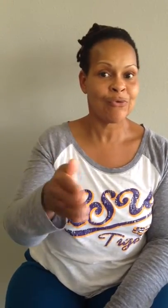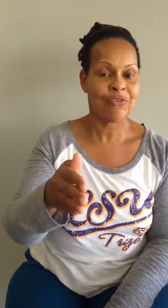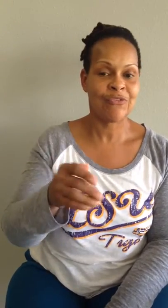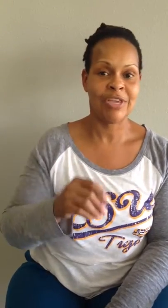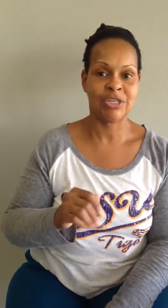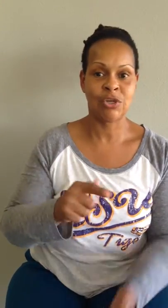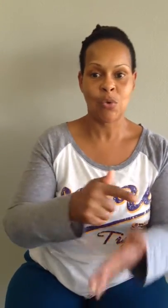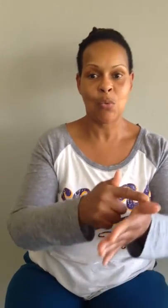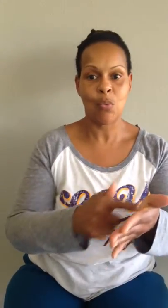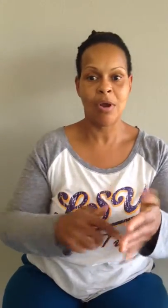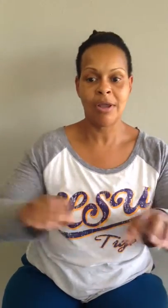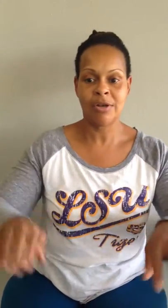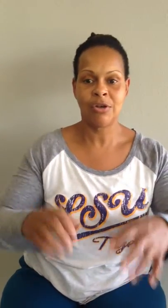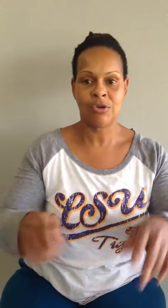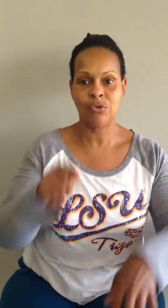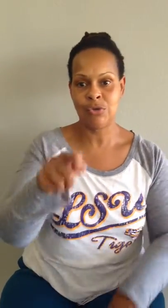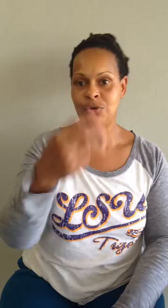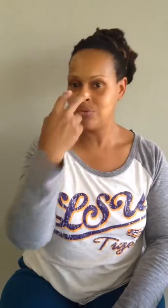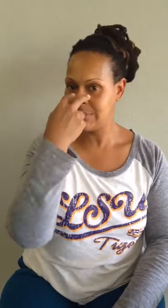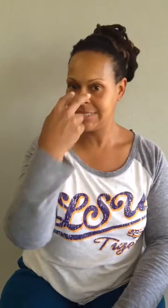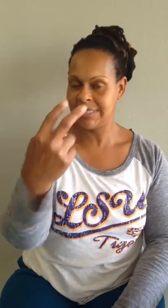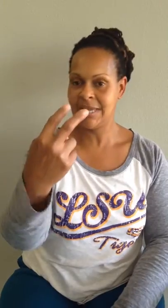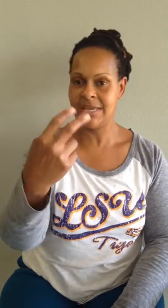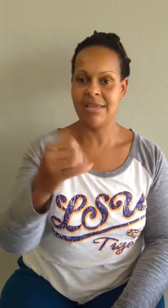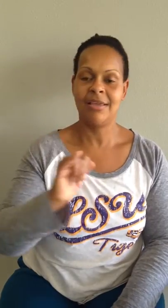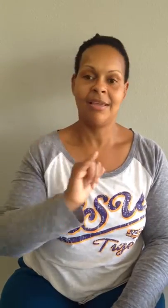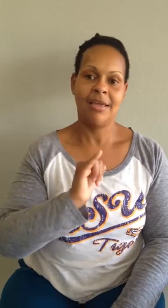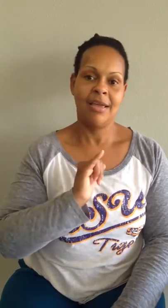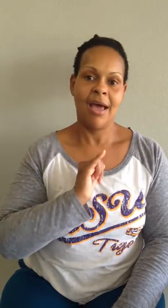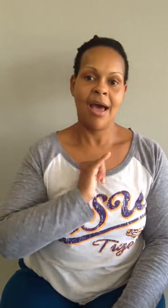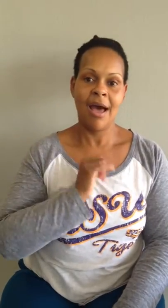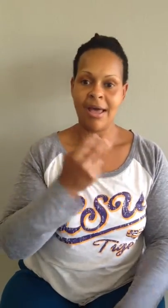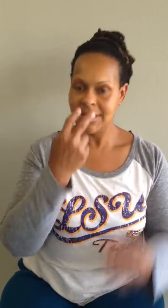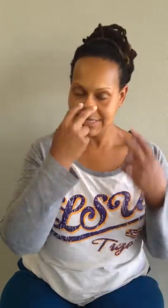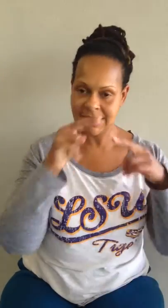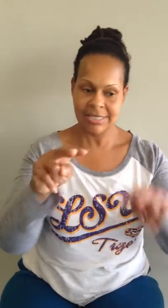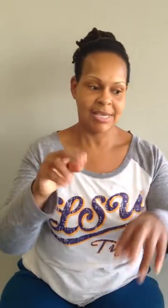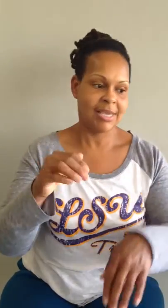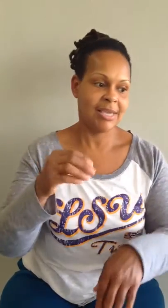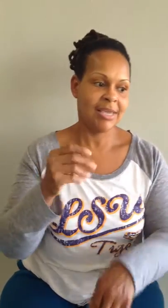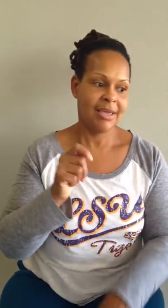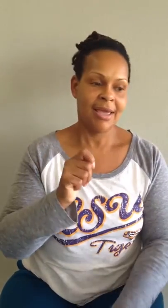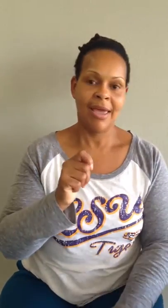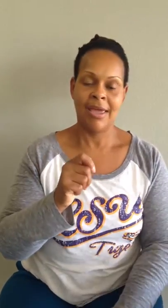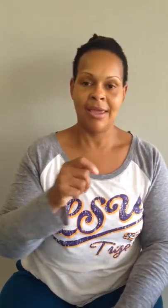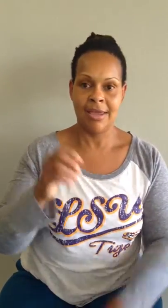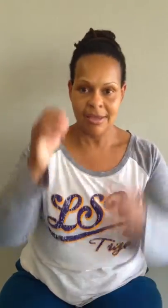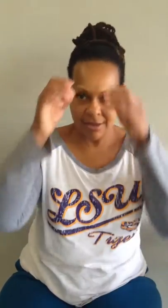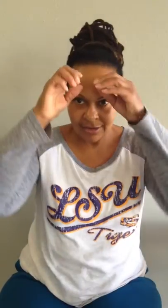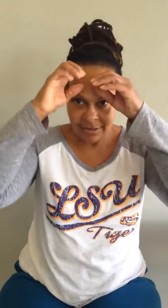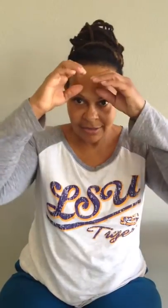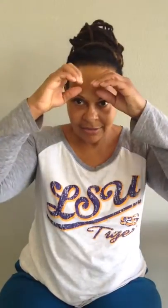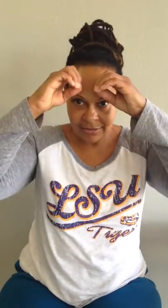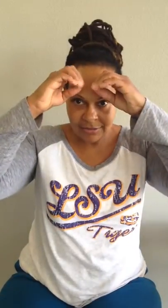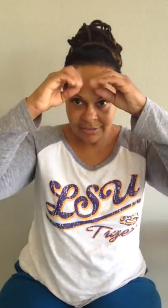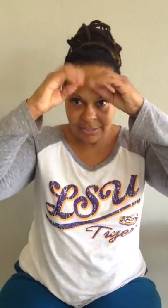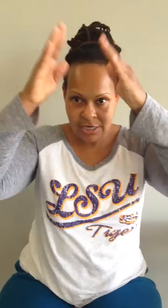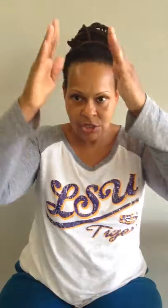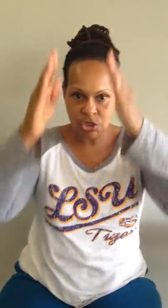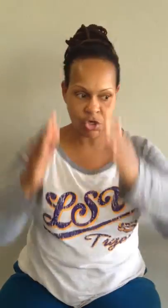fish, what do you see? I see a teacher